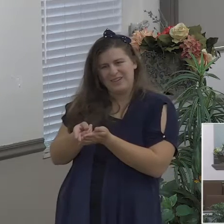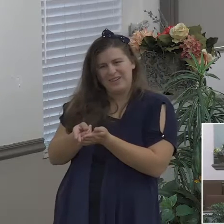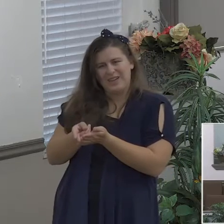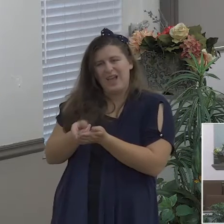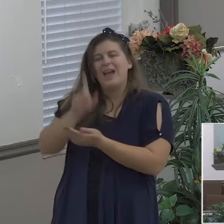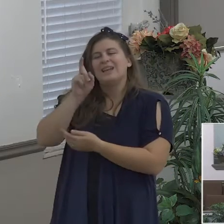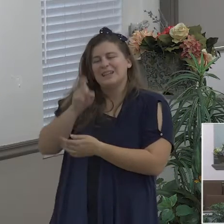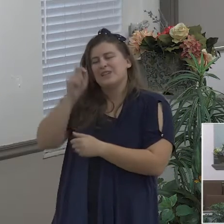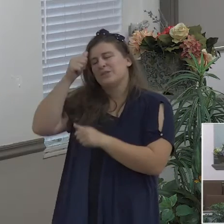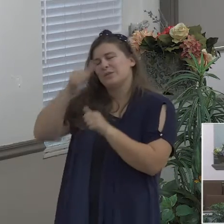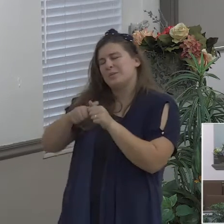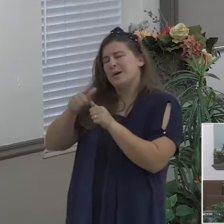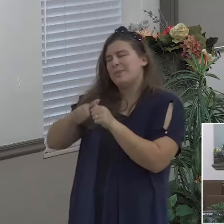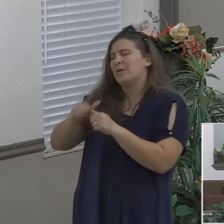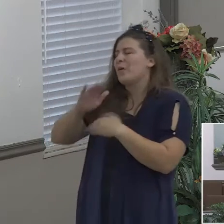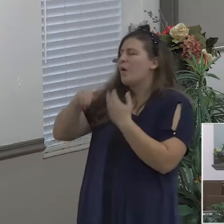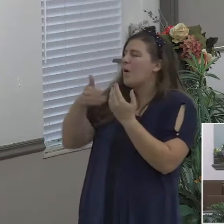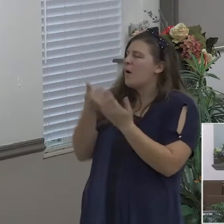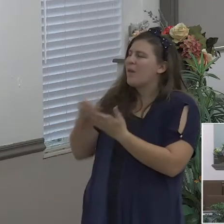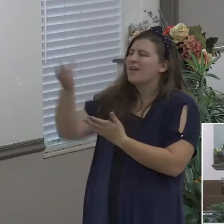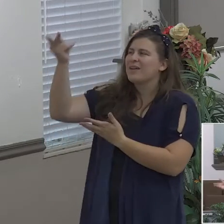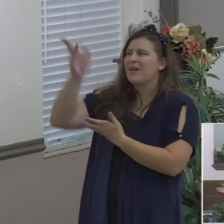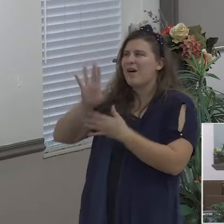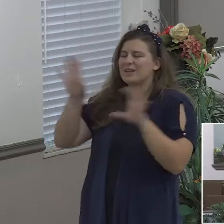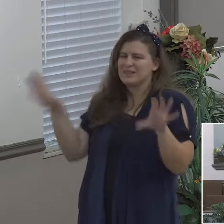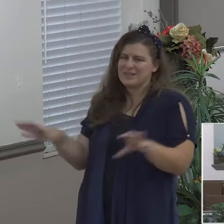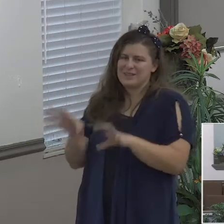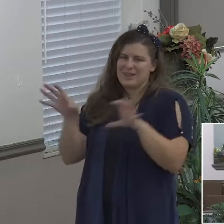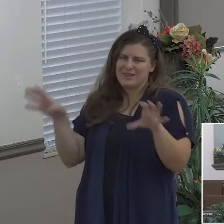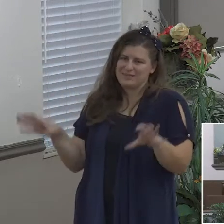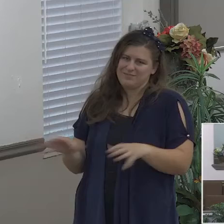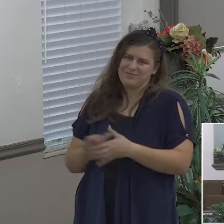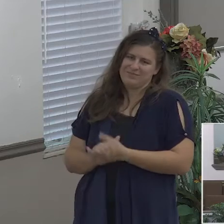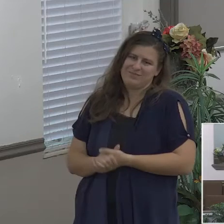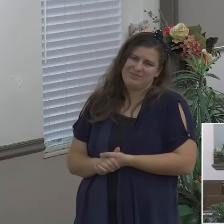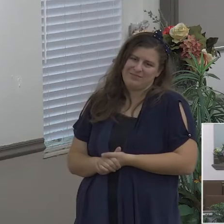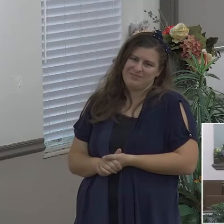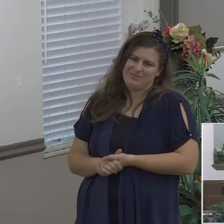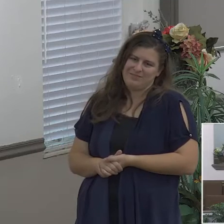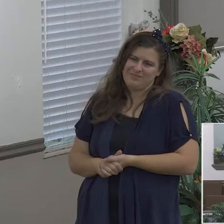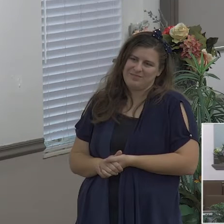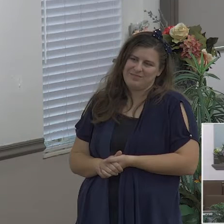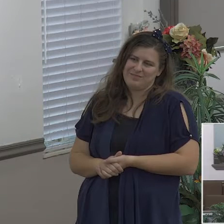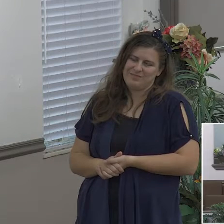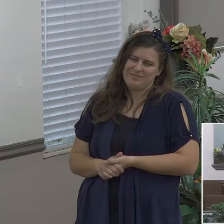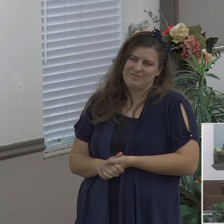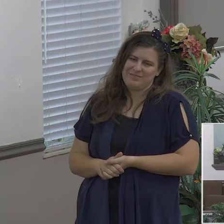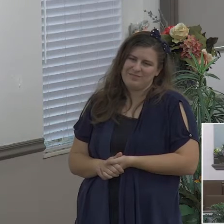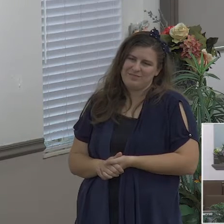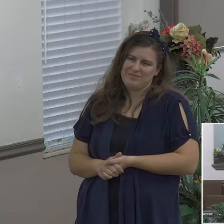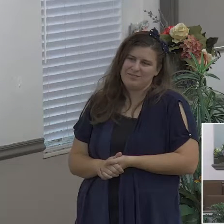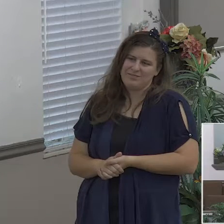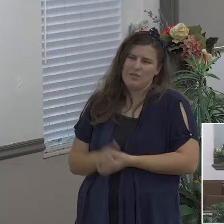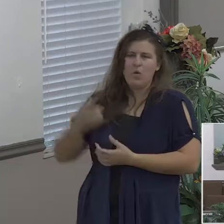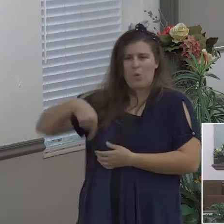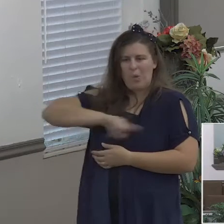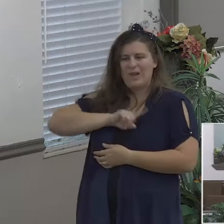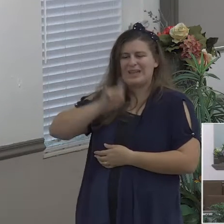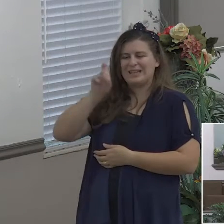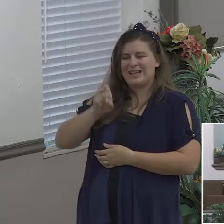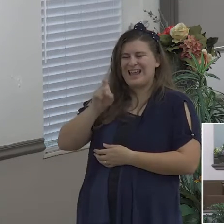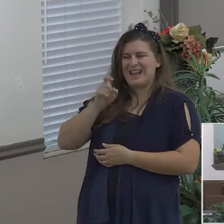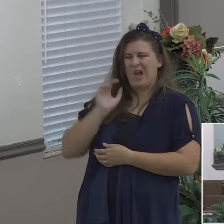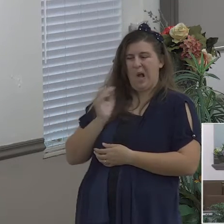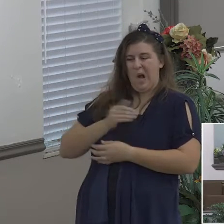Corinthians 10 that talked about casting down imagination and every high thing that exalteth itself